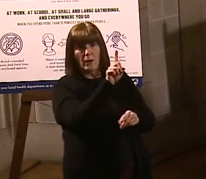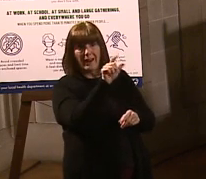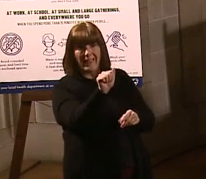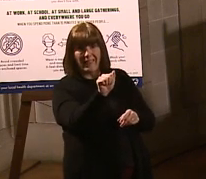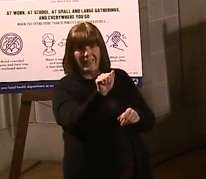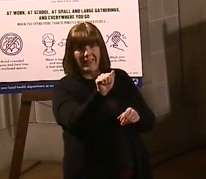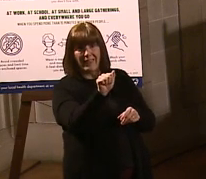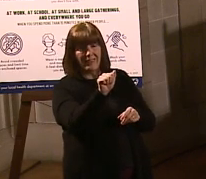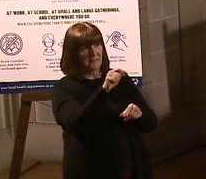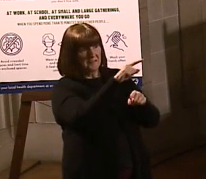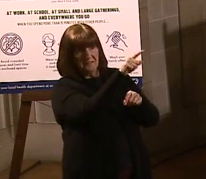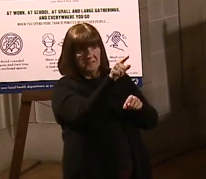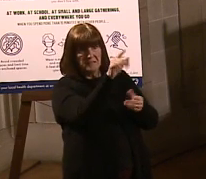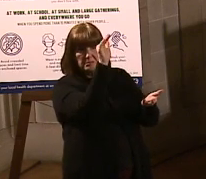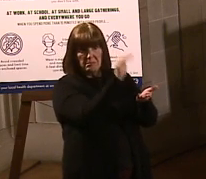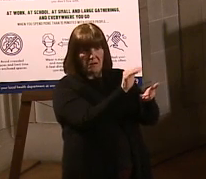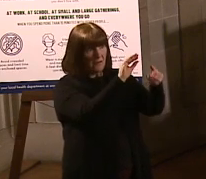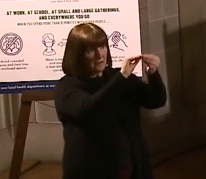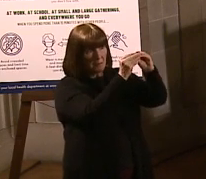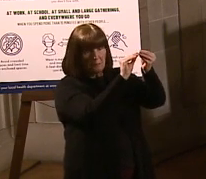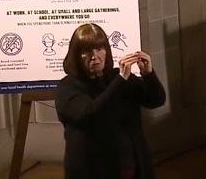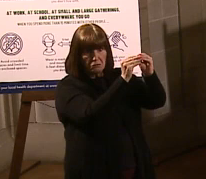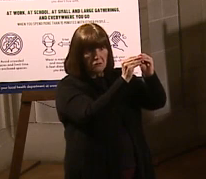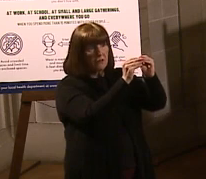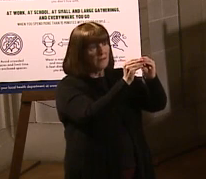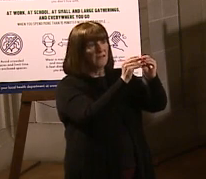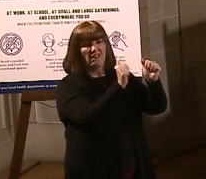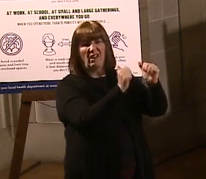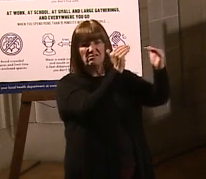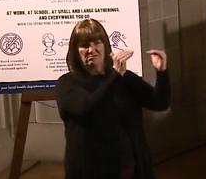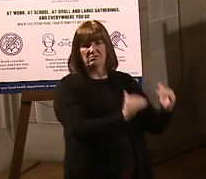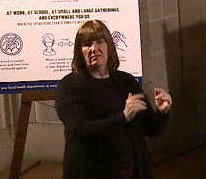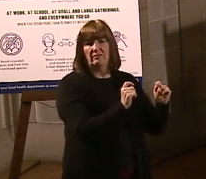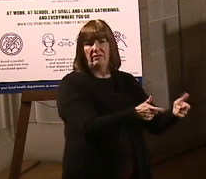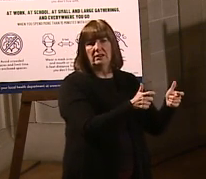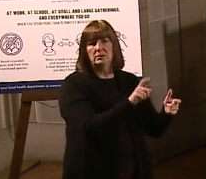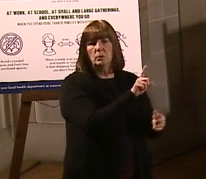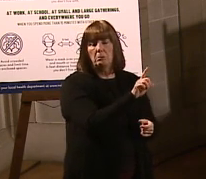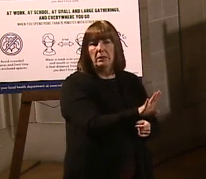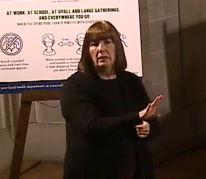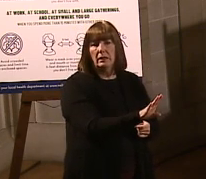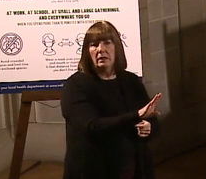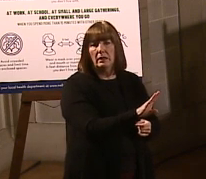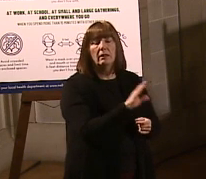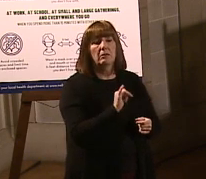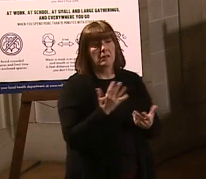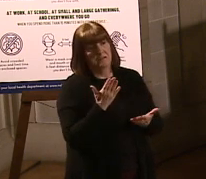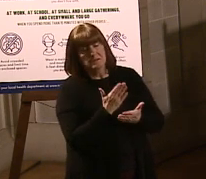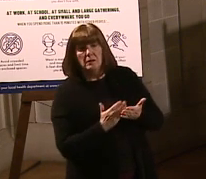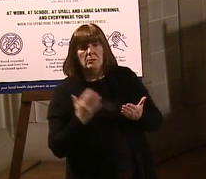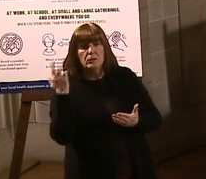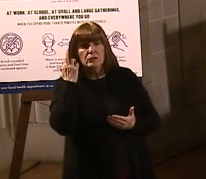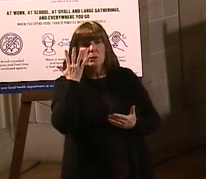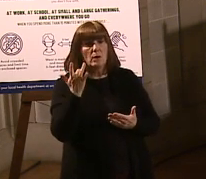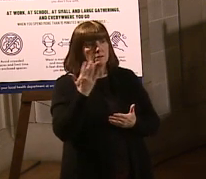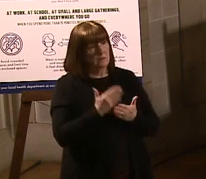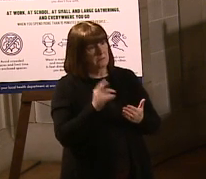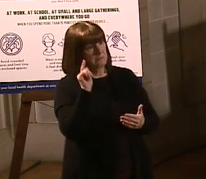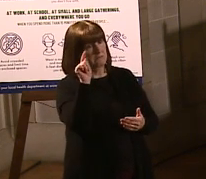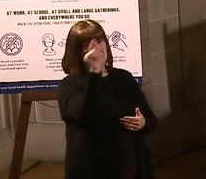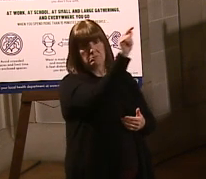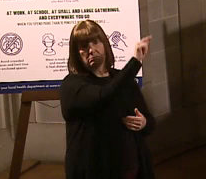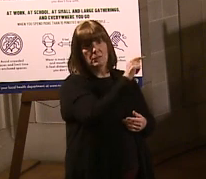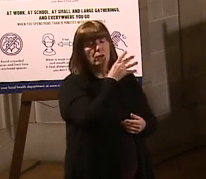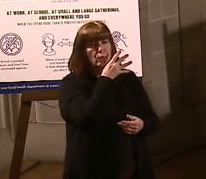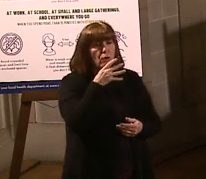taking the vaccine, that leaves you more to go on to the next phase. So that could certainly be one of the reasons why some of the local health districts